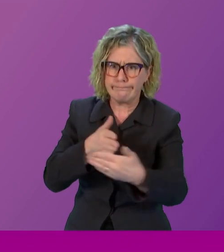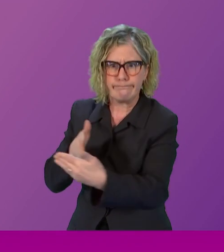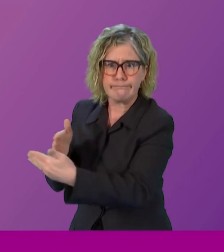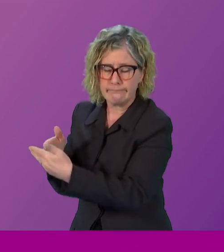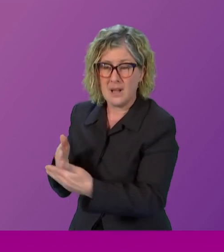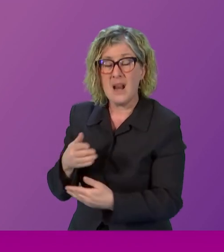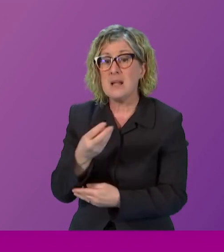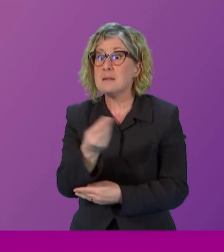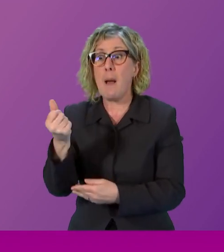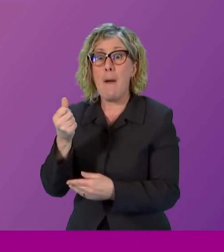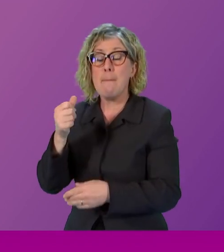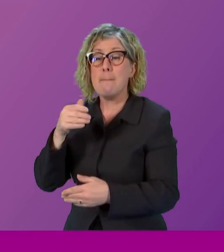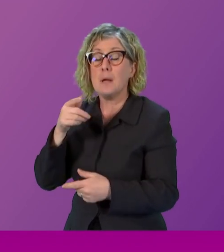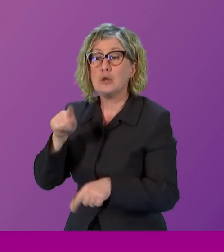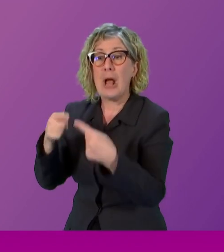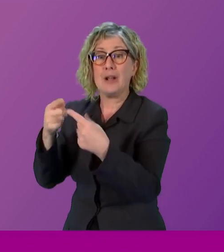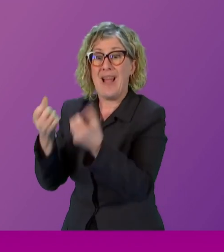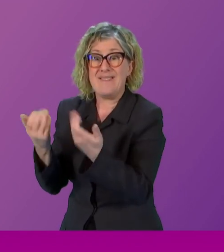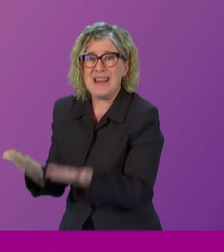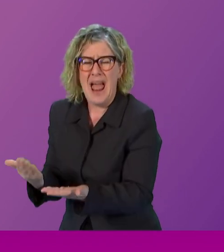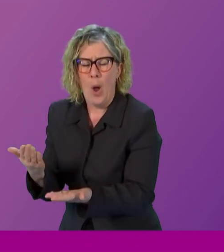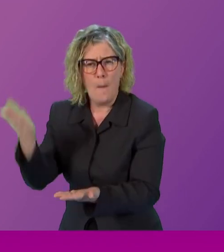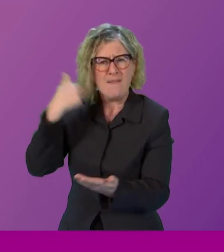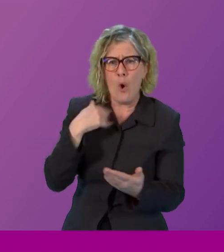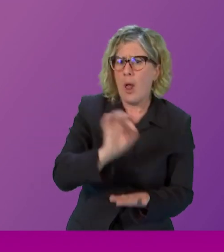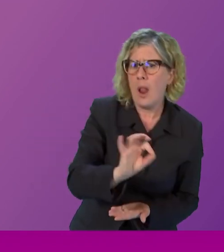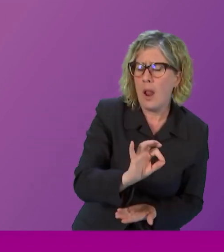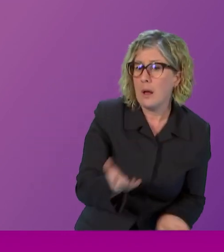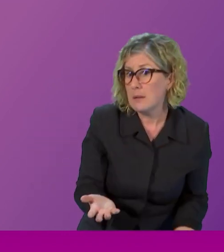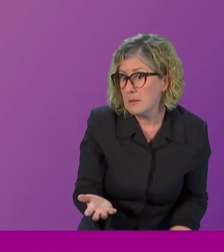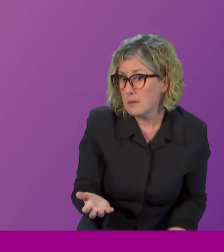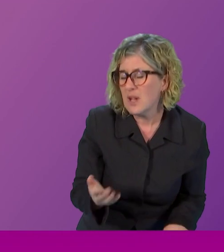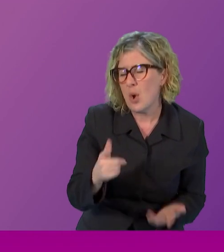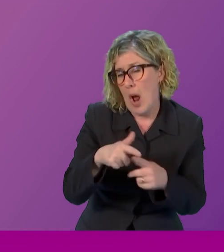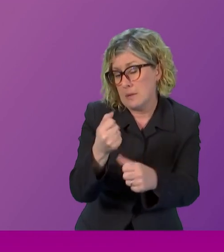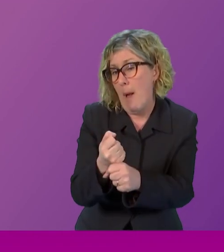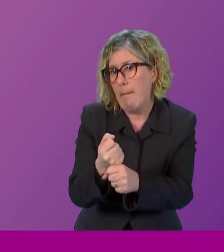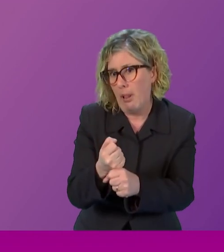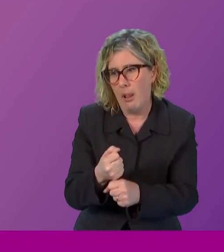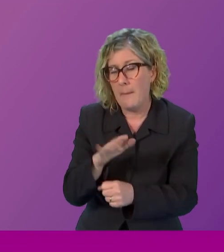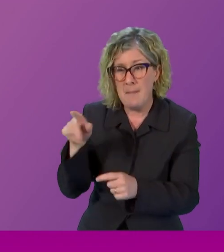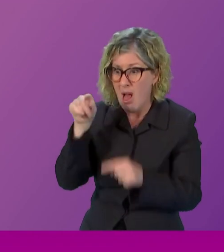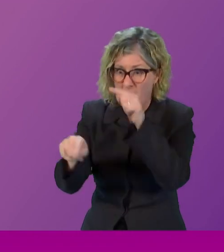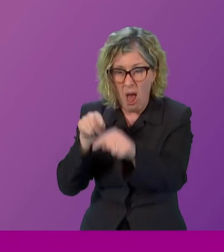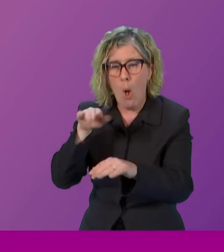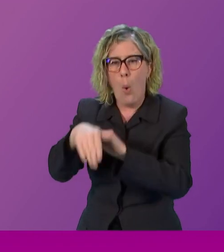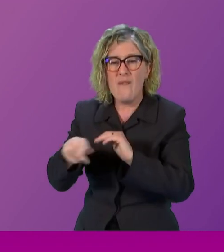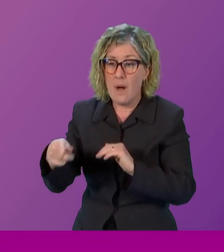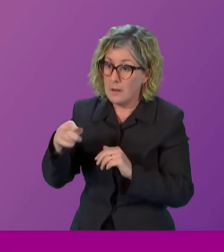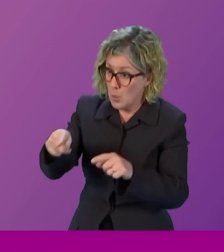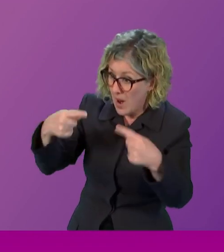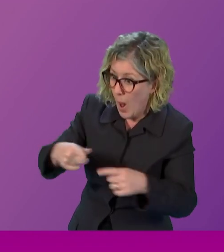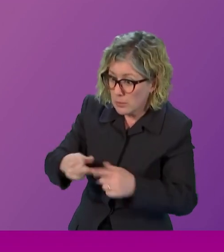face when we were younger we see an assault for example on reproductive rights demonstrated really